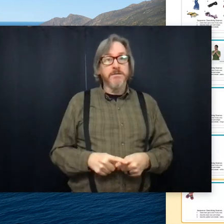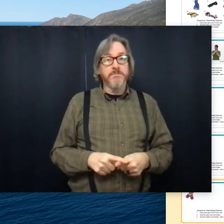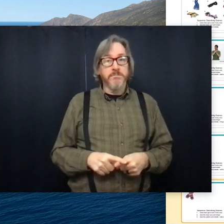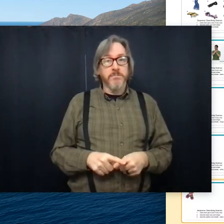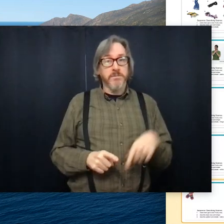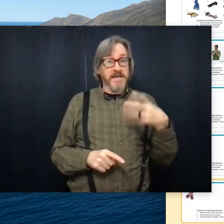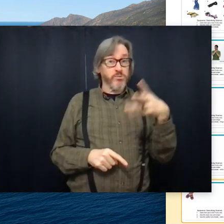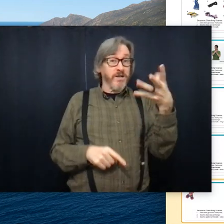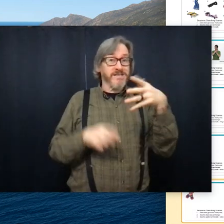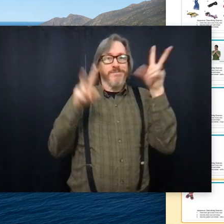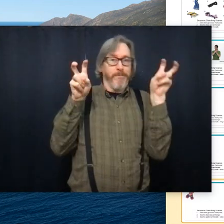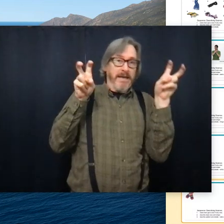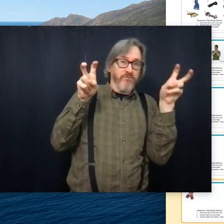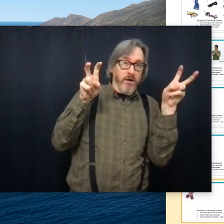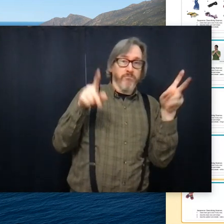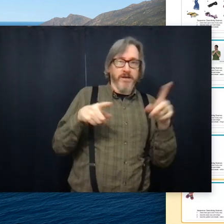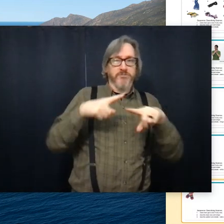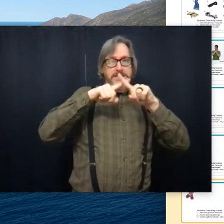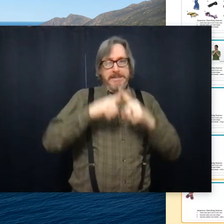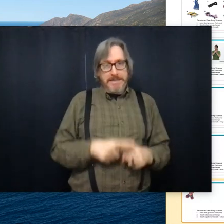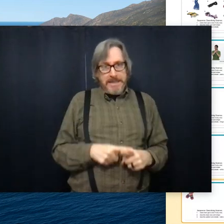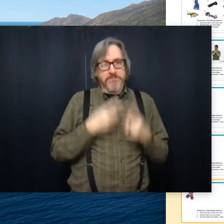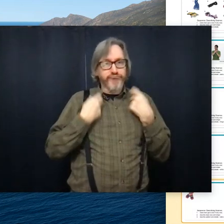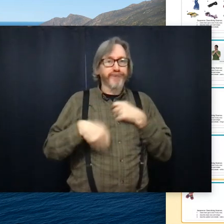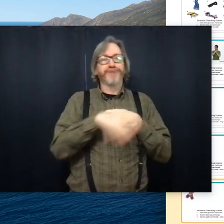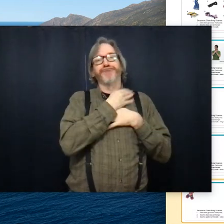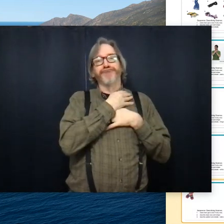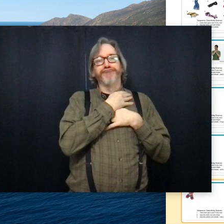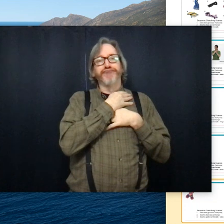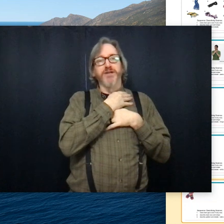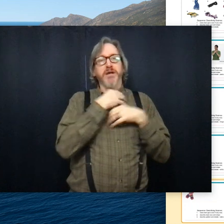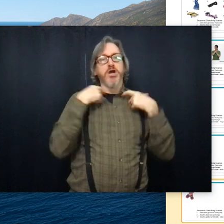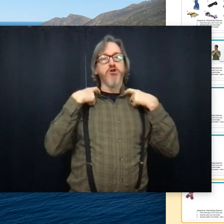knit. That's what it's made from, right? Knit.